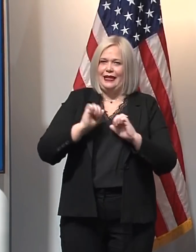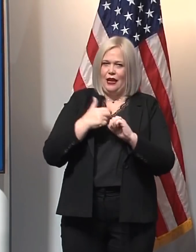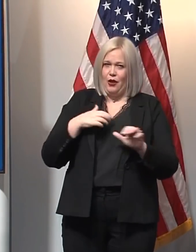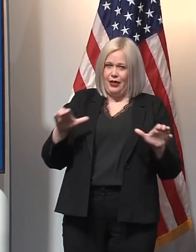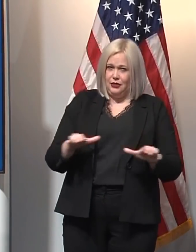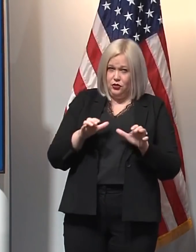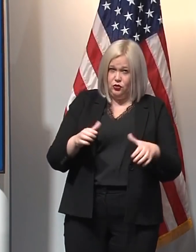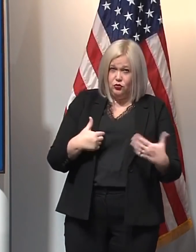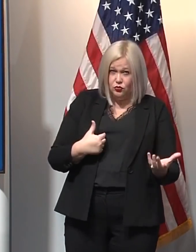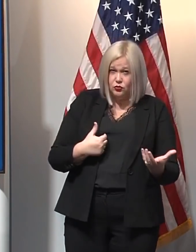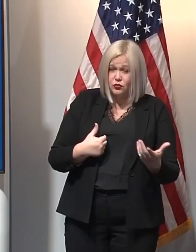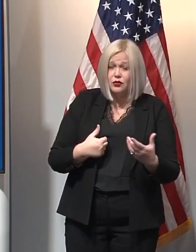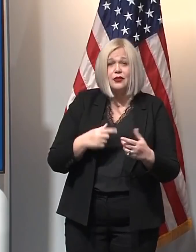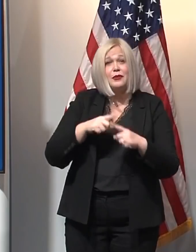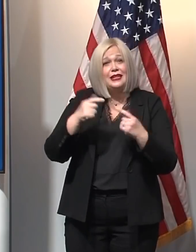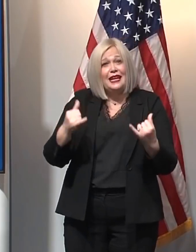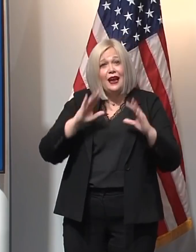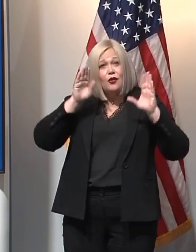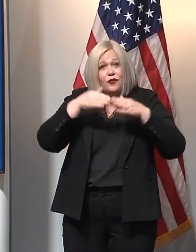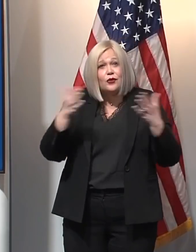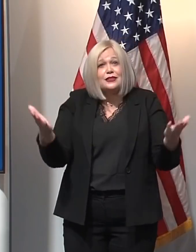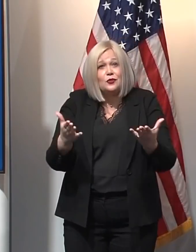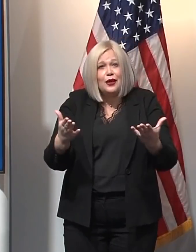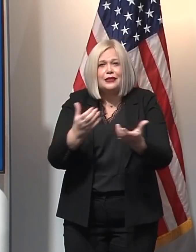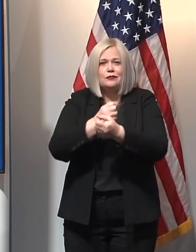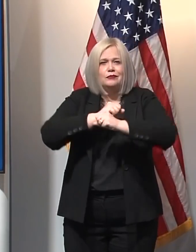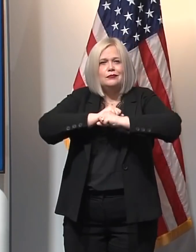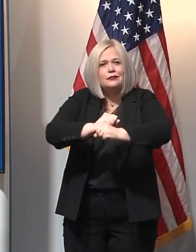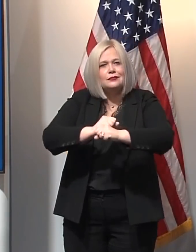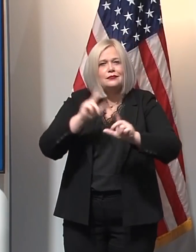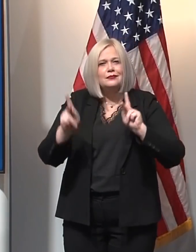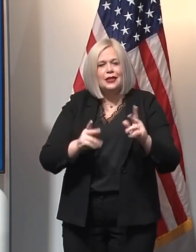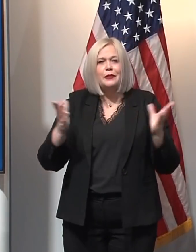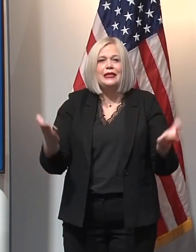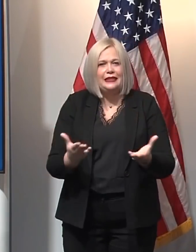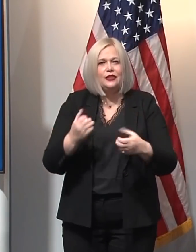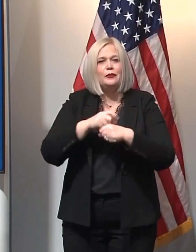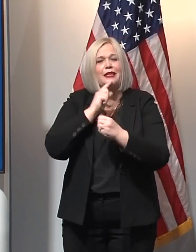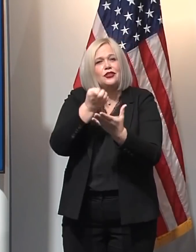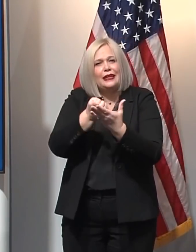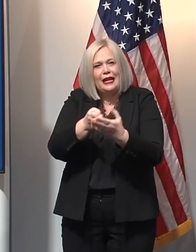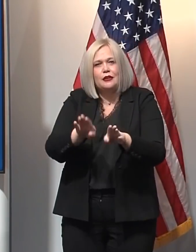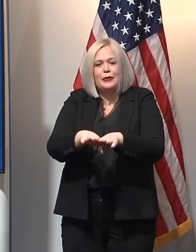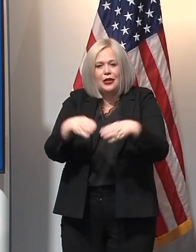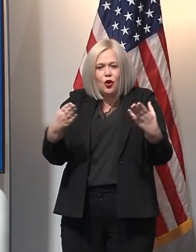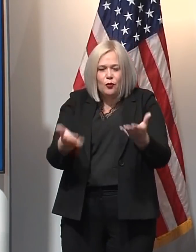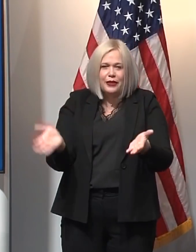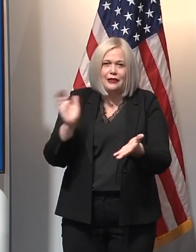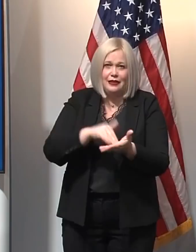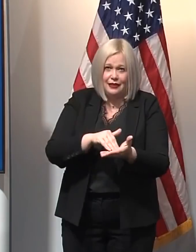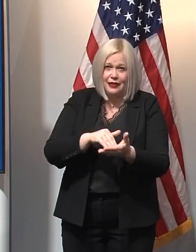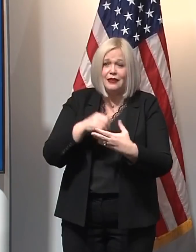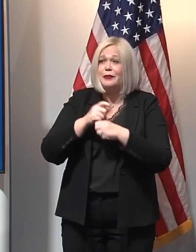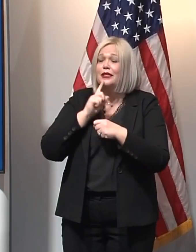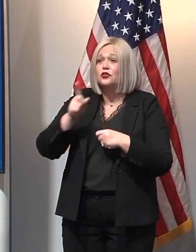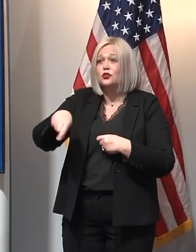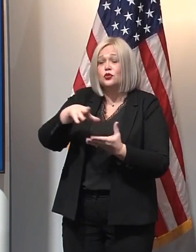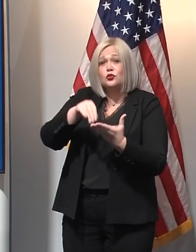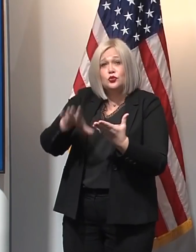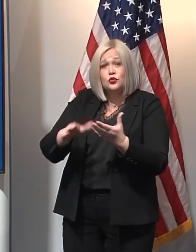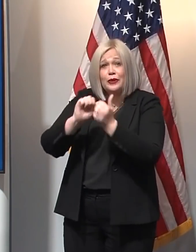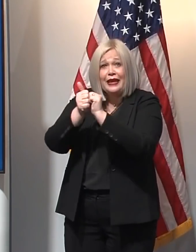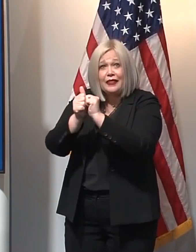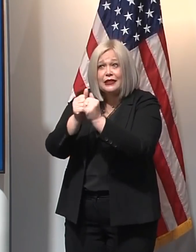on making sure that we keep people safe to make sure that we reengage our economy to ensure that our student athletes